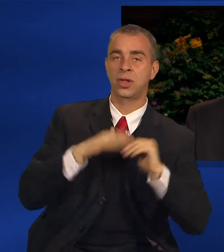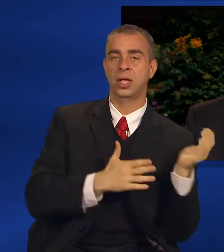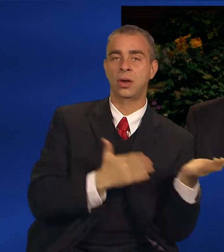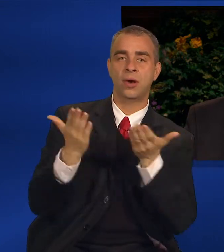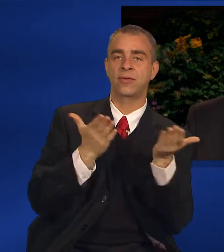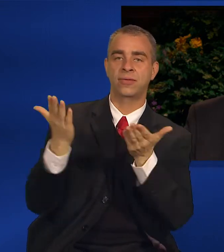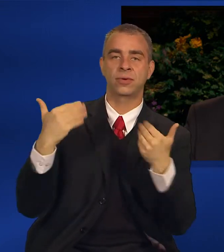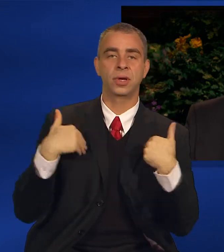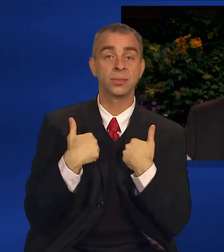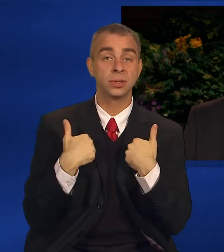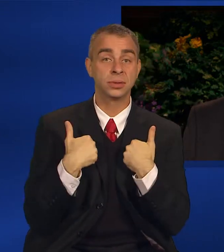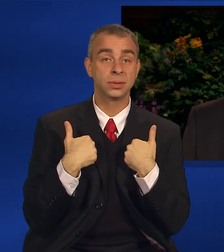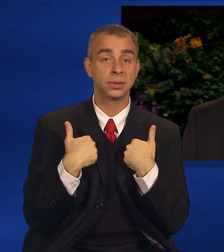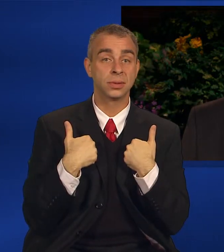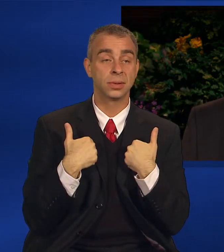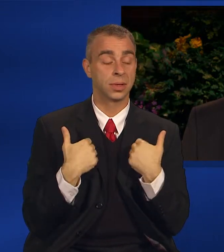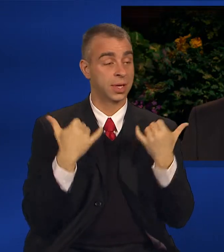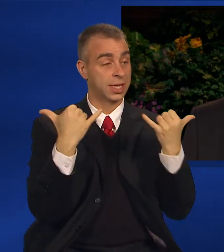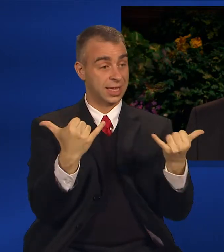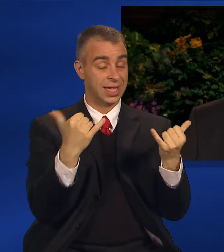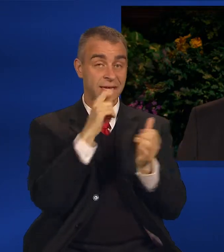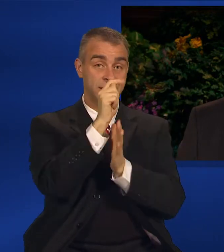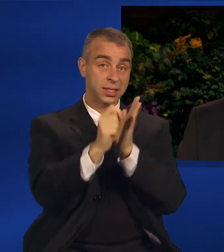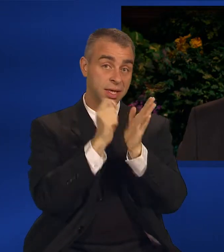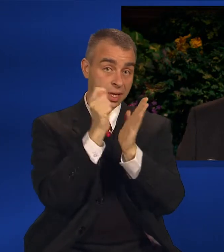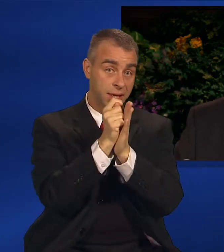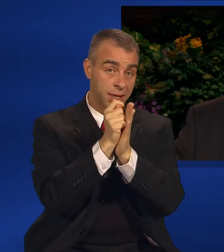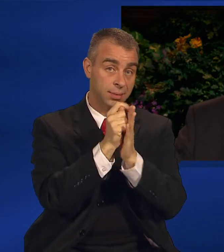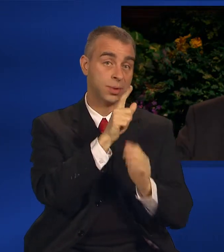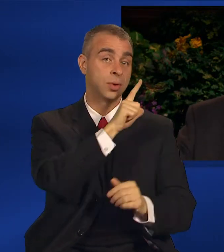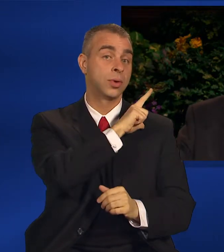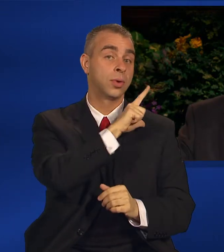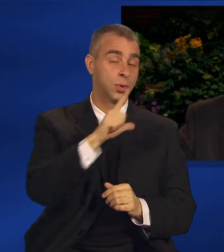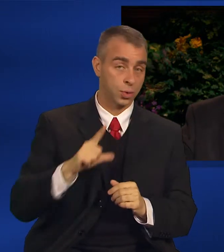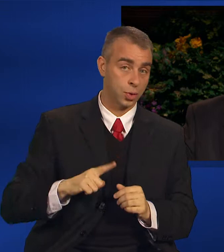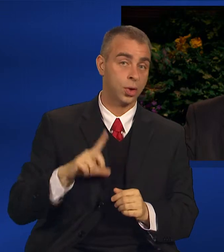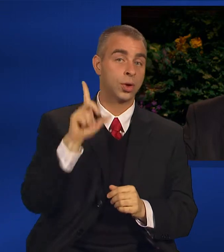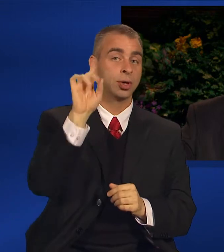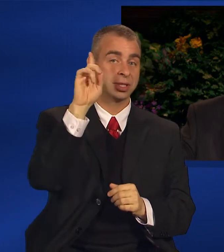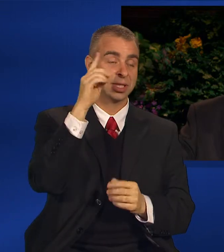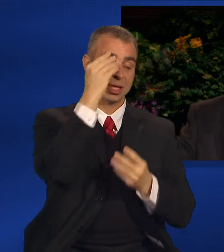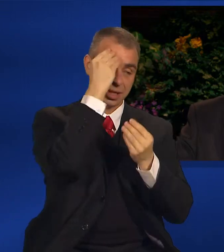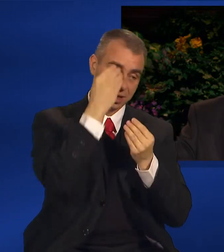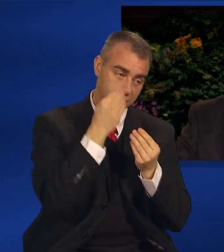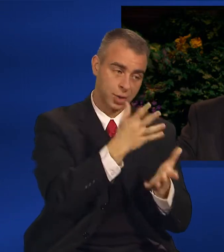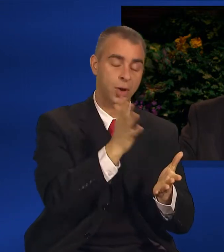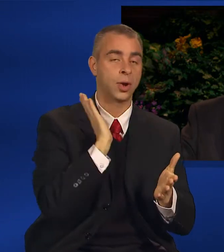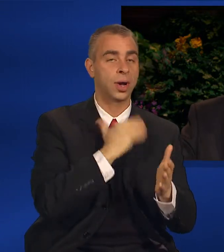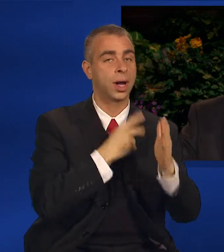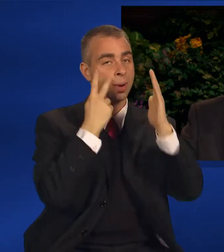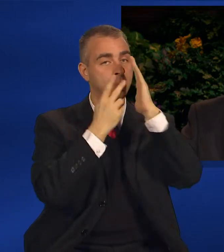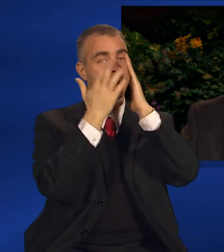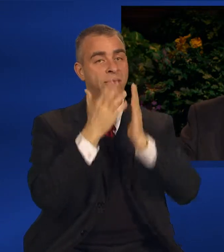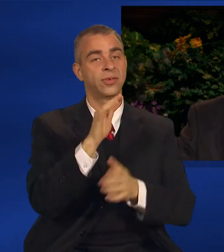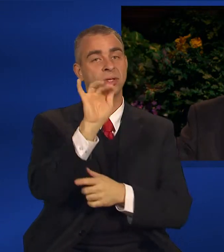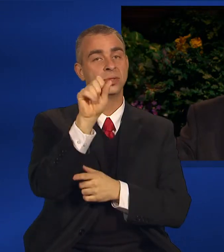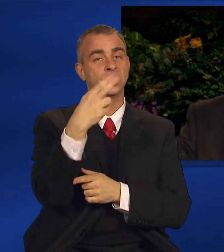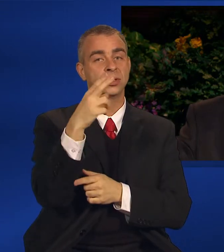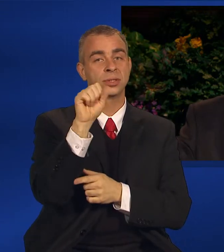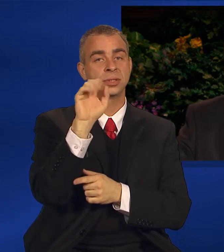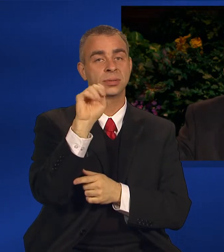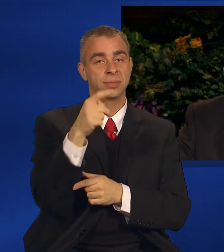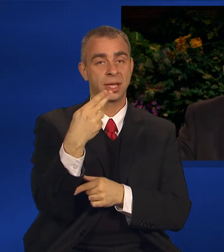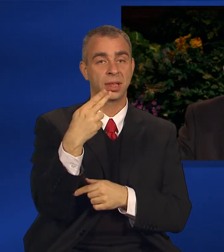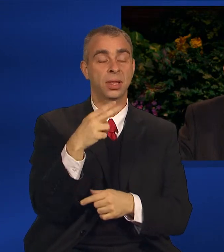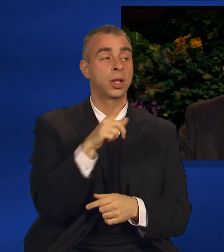In this dispensation, the Lord revealed to the Prophet Joseph Smith that he requires